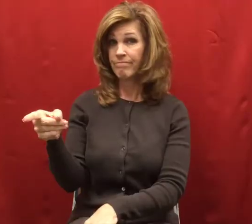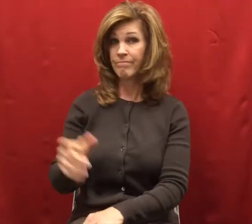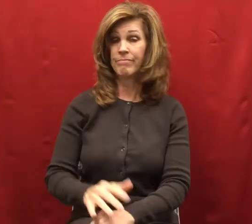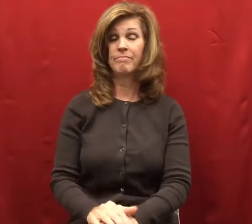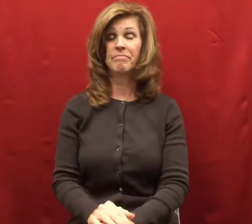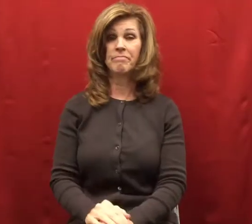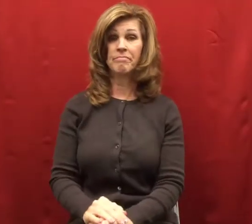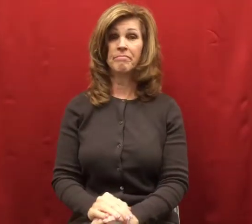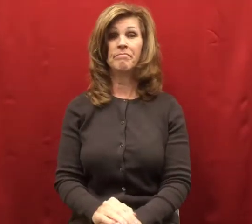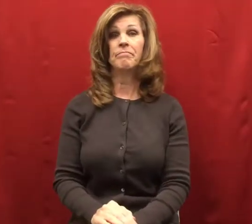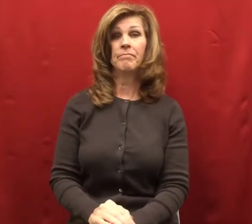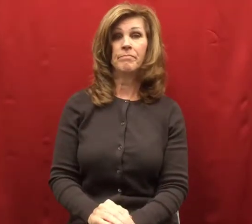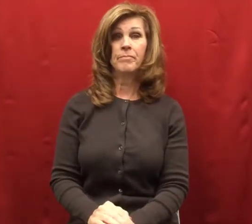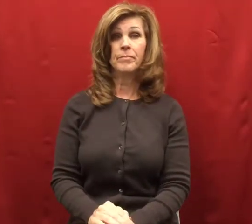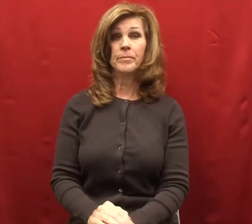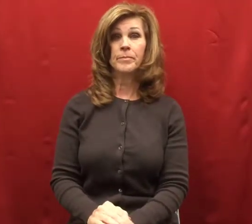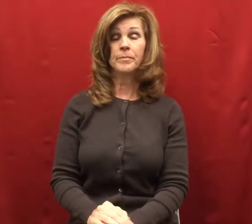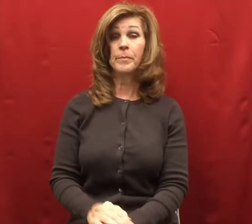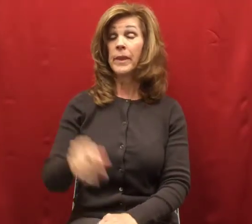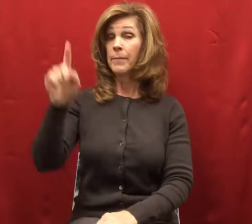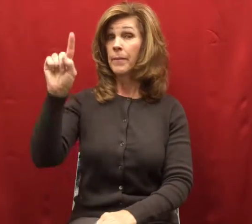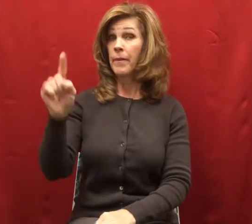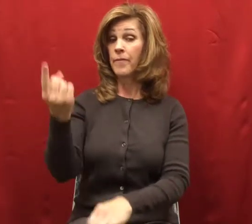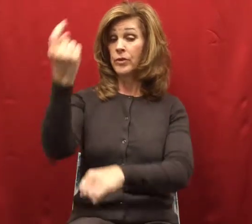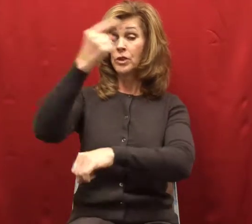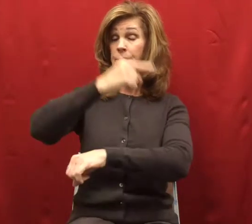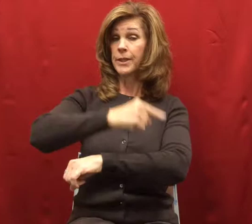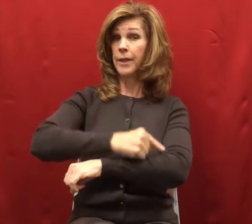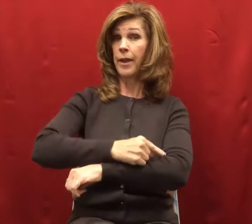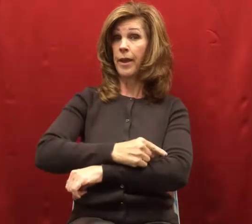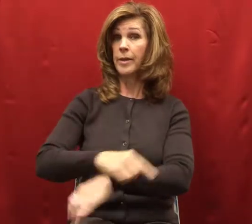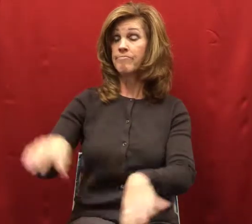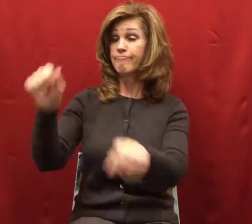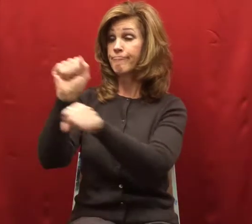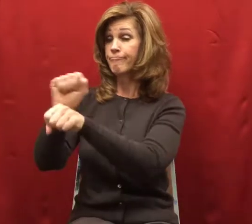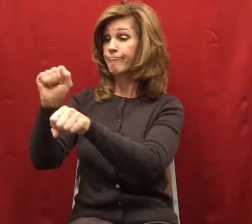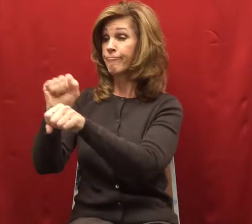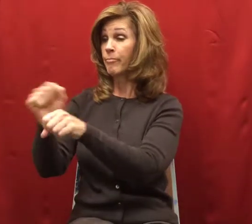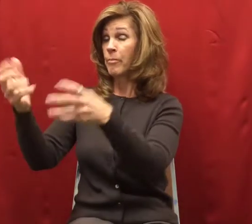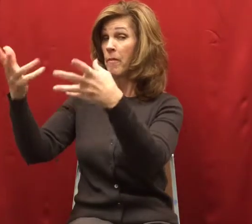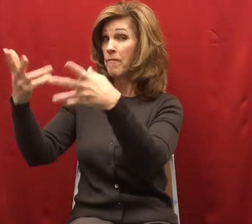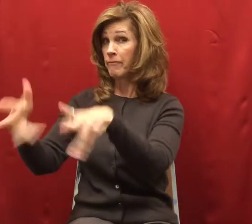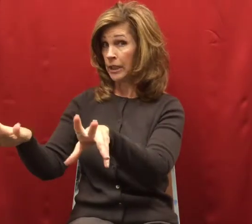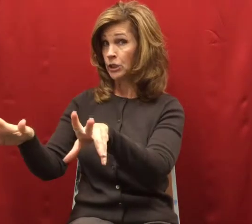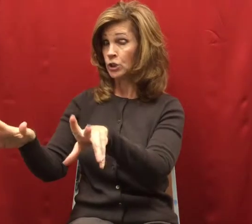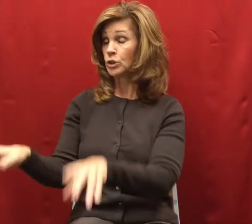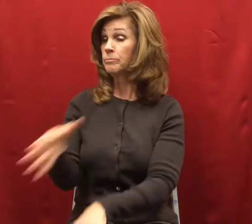At the end of the first day, the farmer paid Willy with some coins.